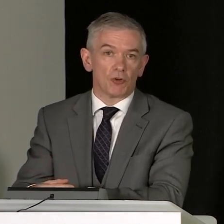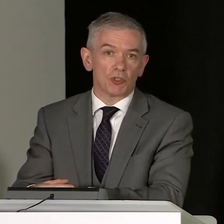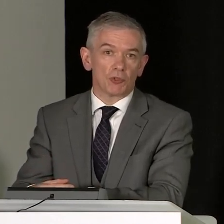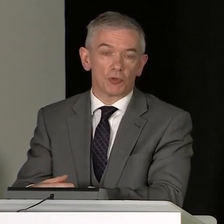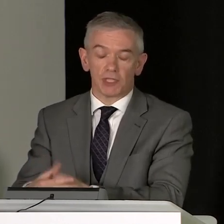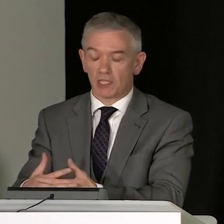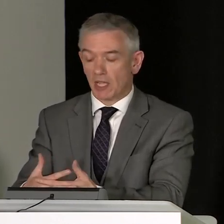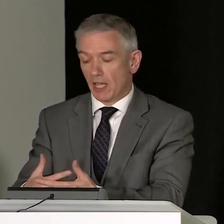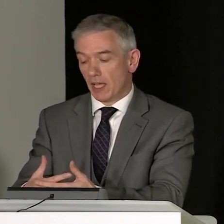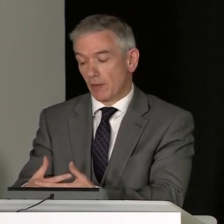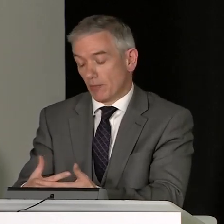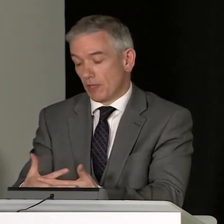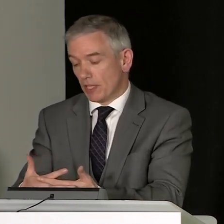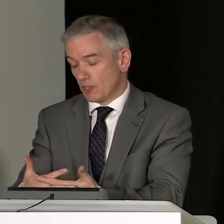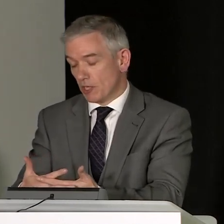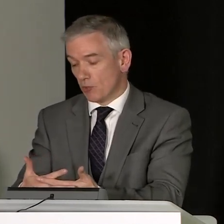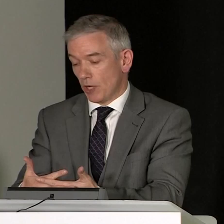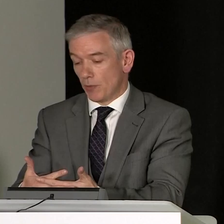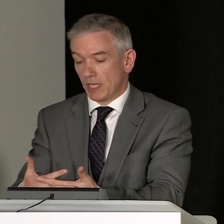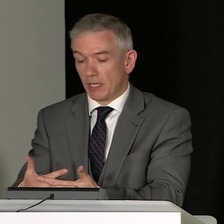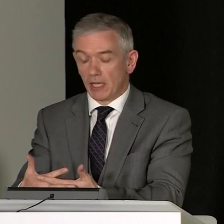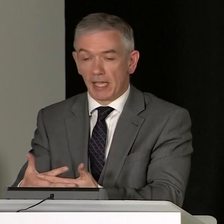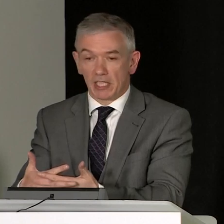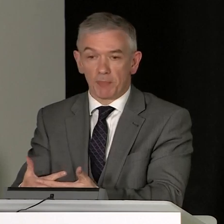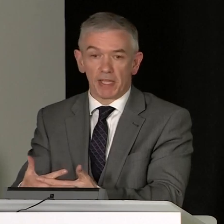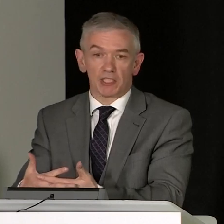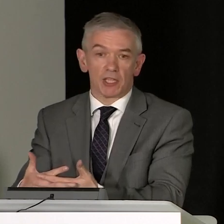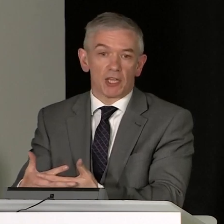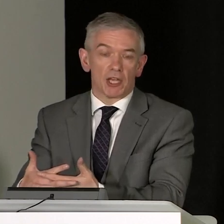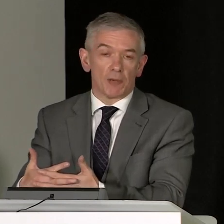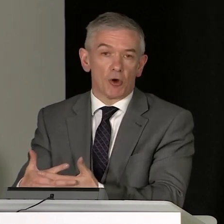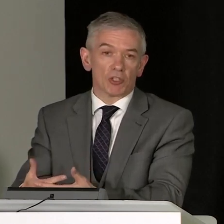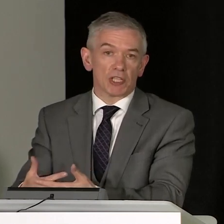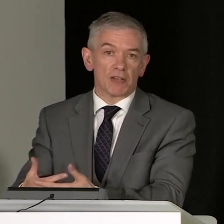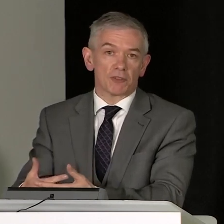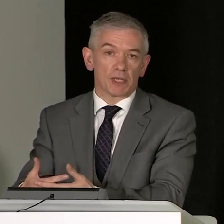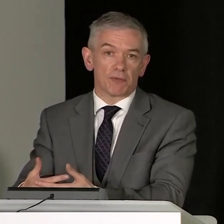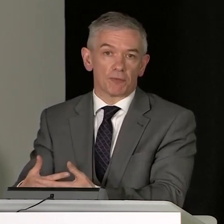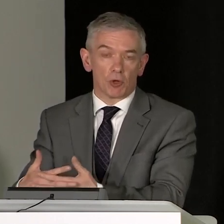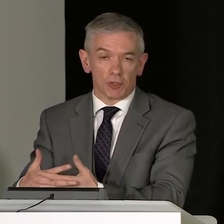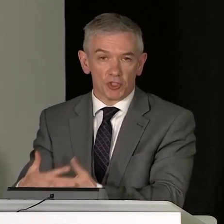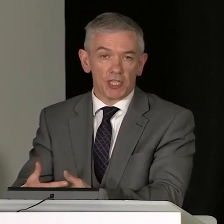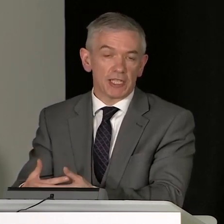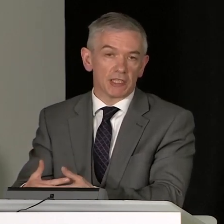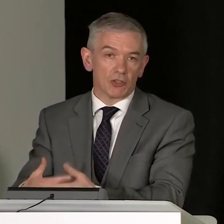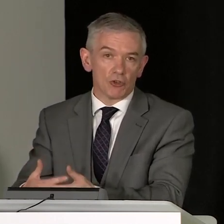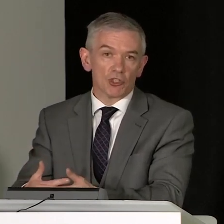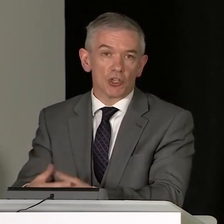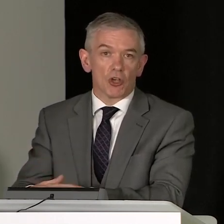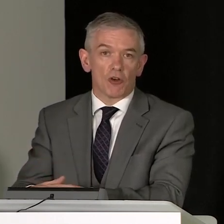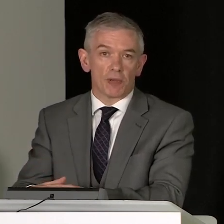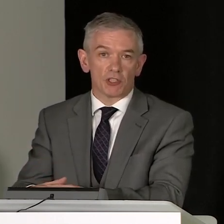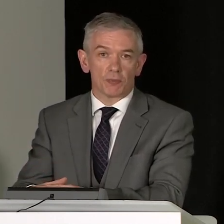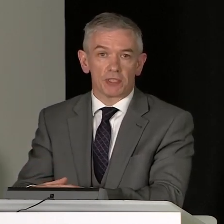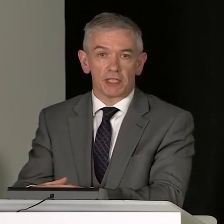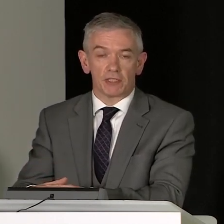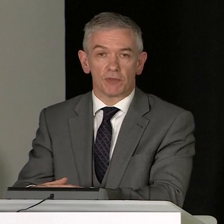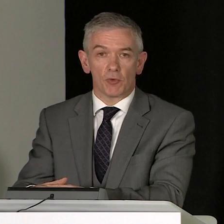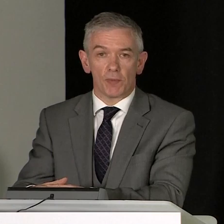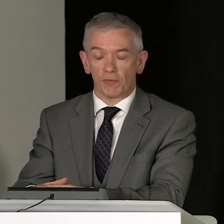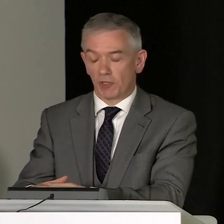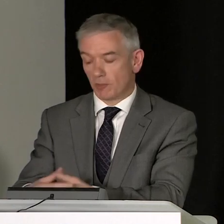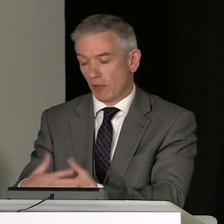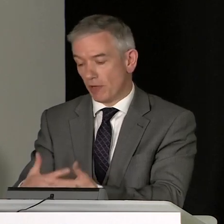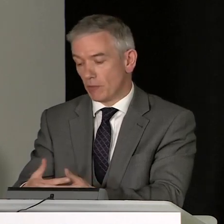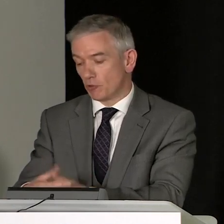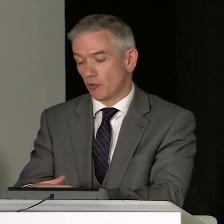elsewhere in the hospital and that is why we expect all our staff to be given proper training in the use of personal protective